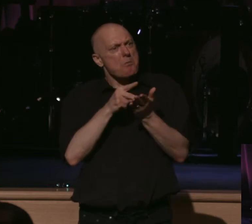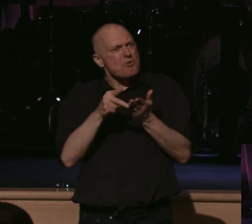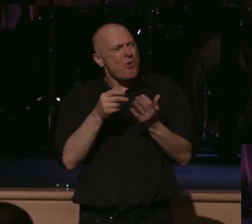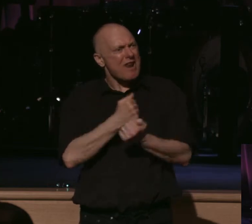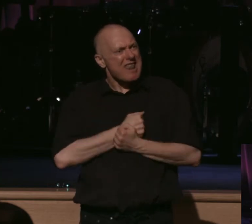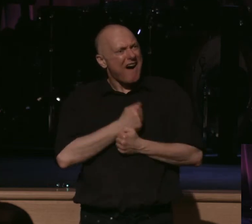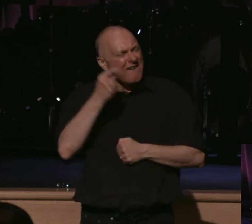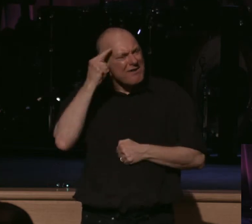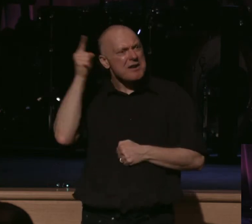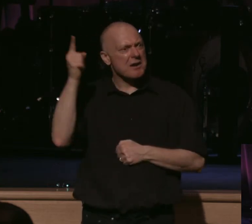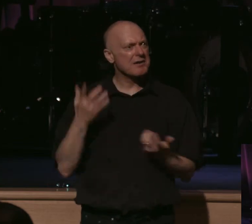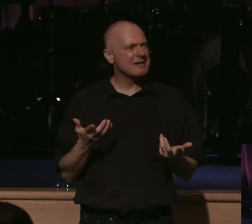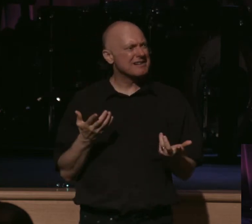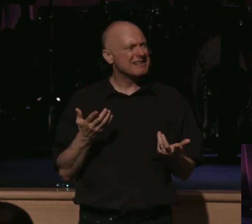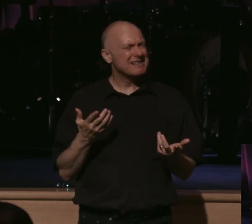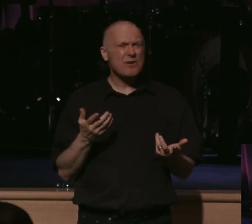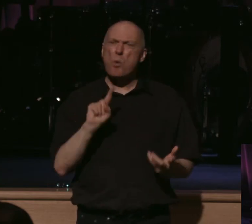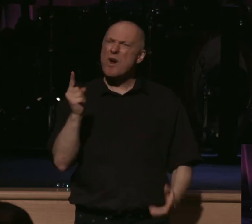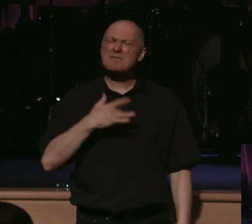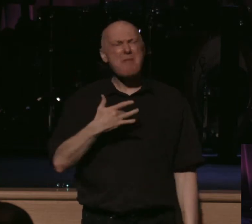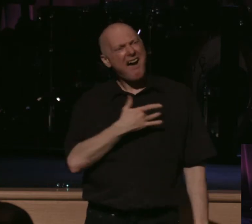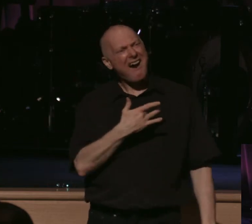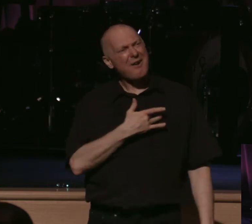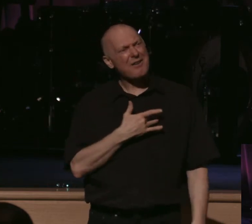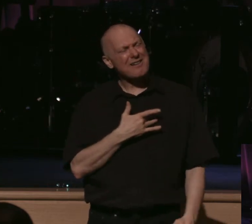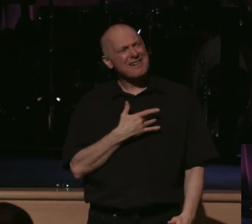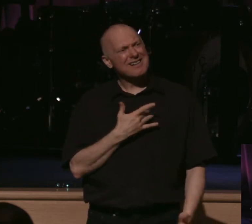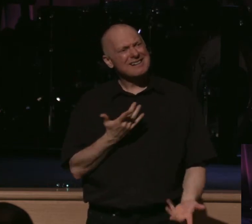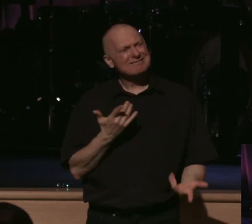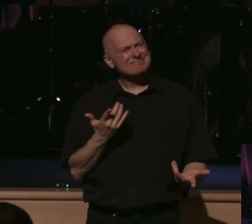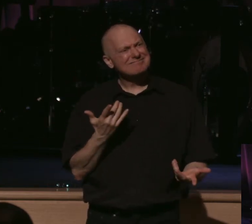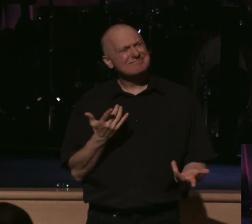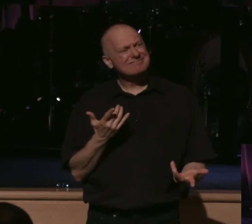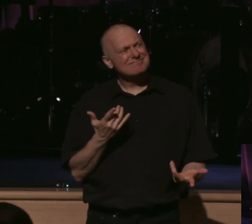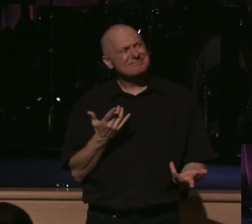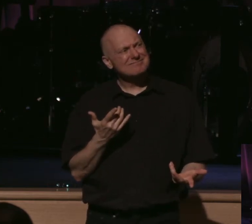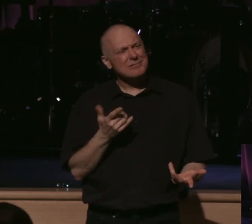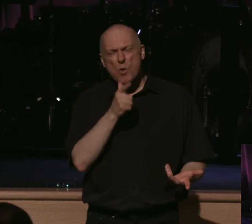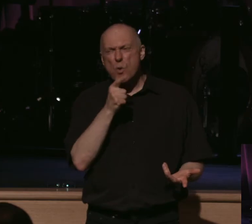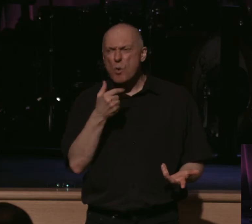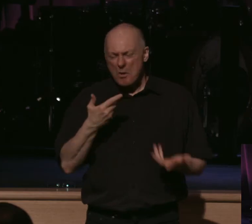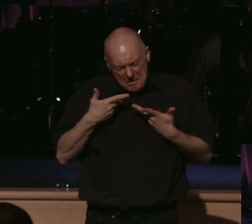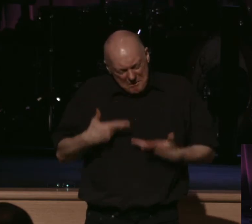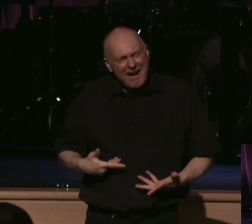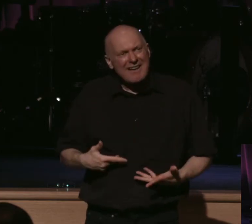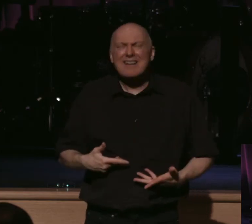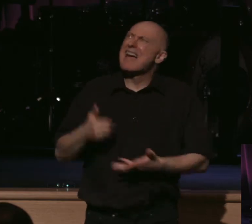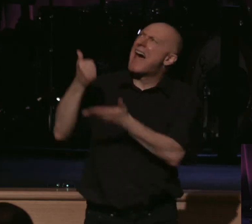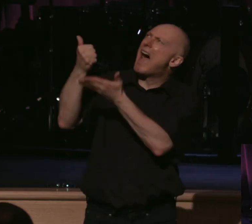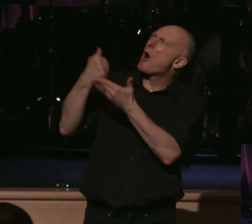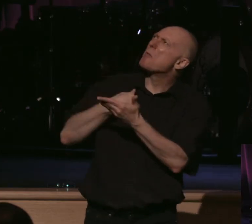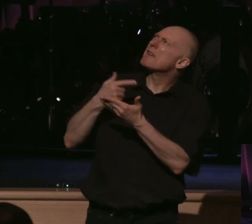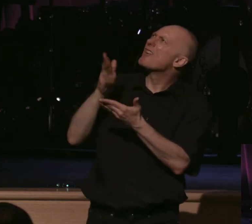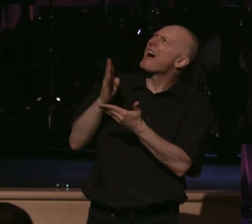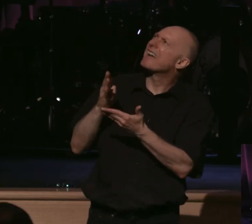now, and just say, Lord, where am I really at? Where's my heart really at? Who am I really? Would you help me with this, oh God?